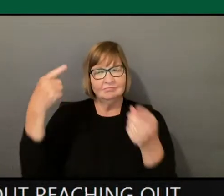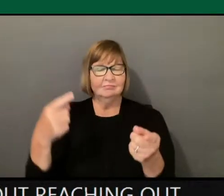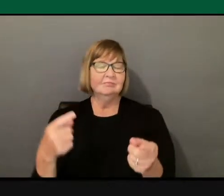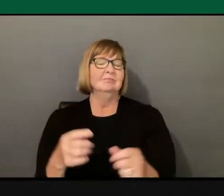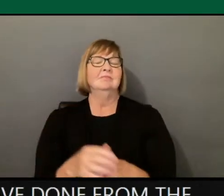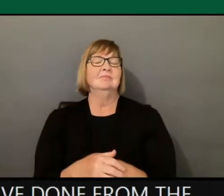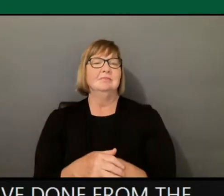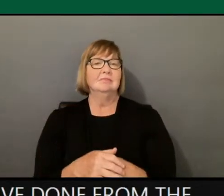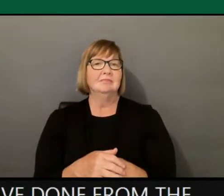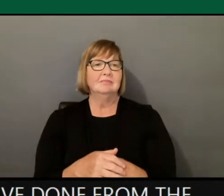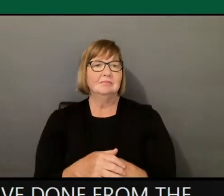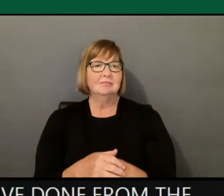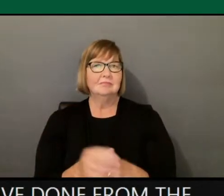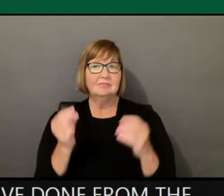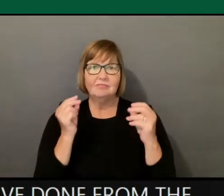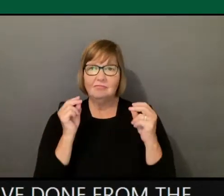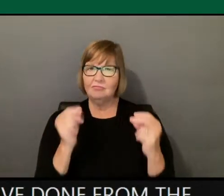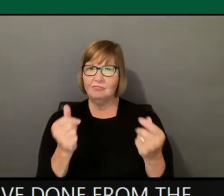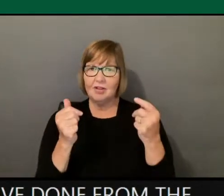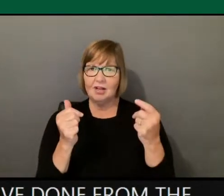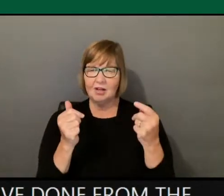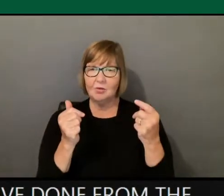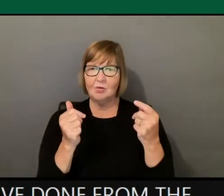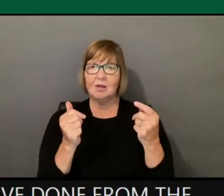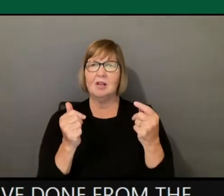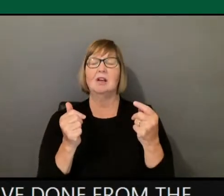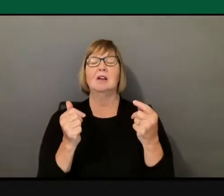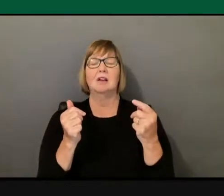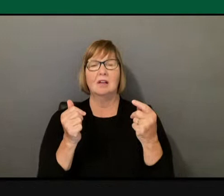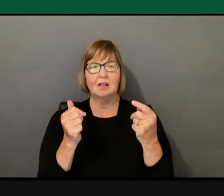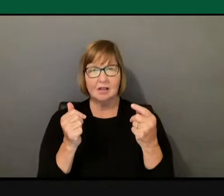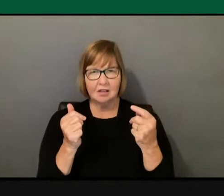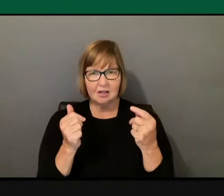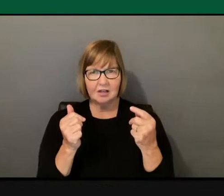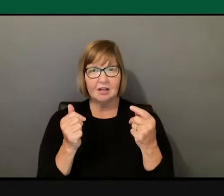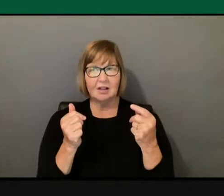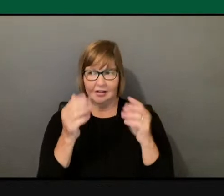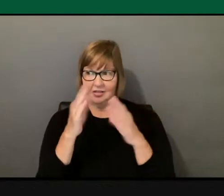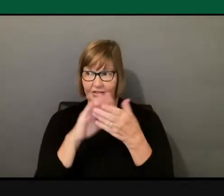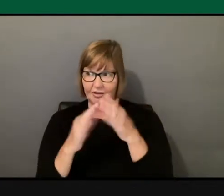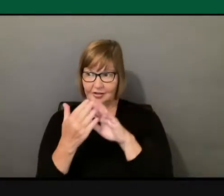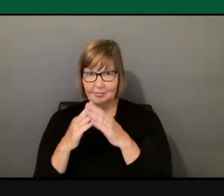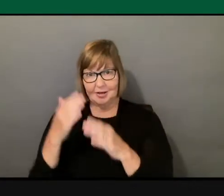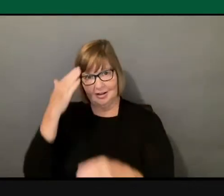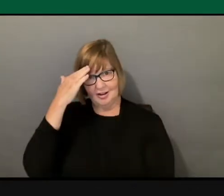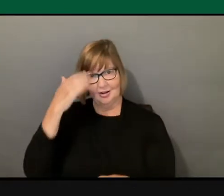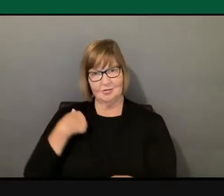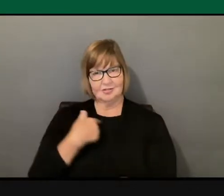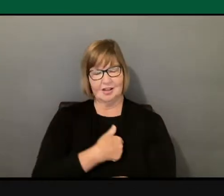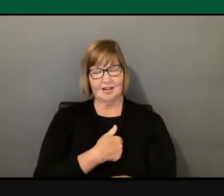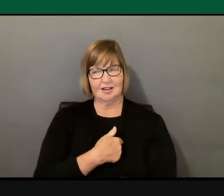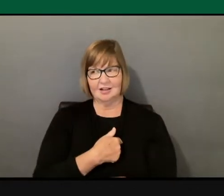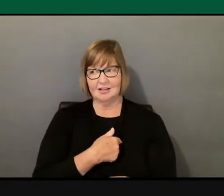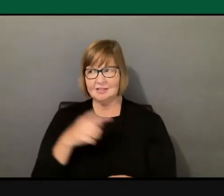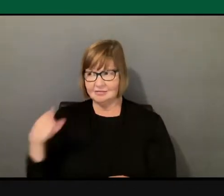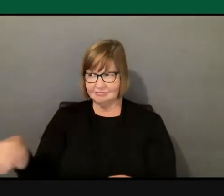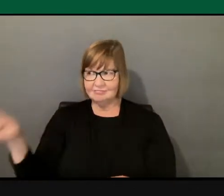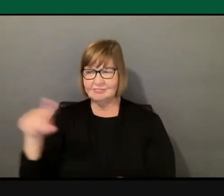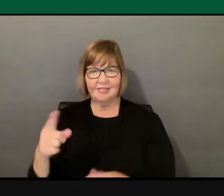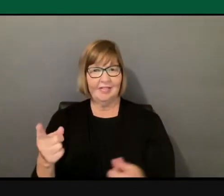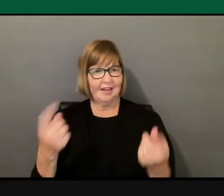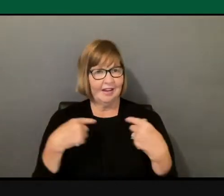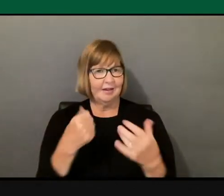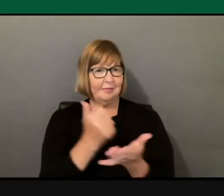the community who knows us, you know, right away came to heal us.